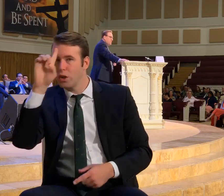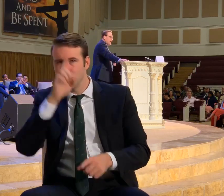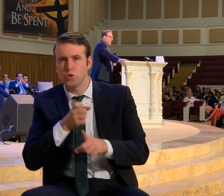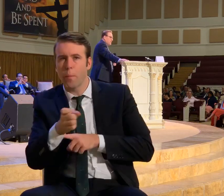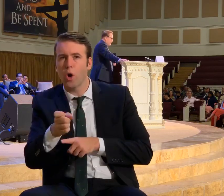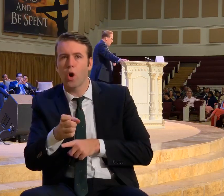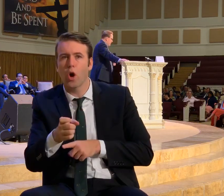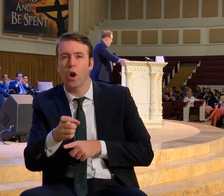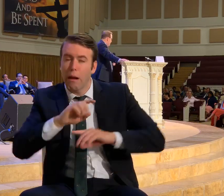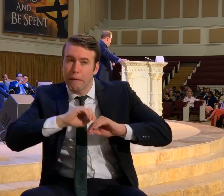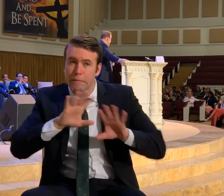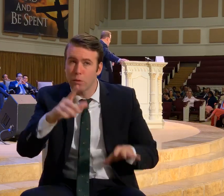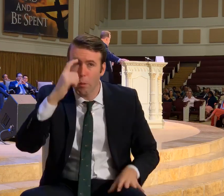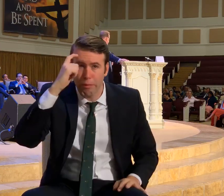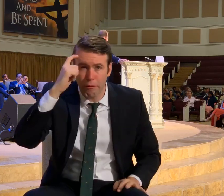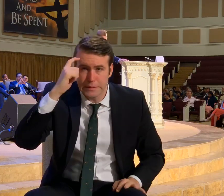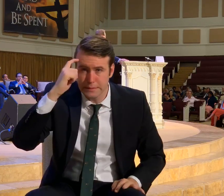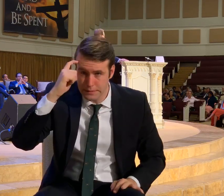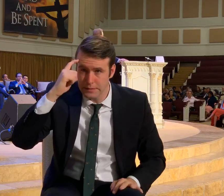You need to be a clear thinker.